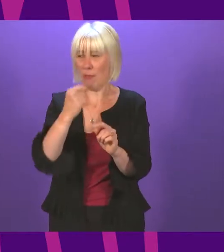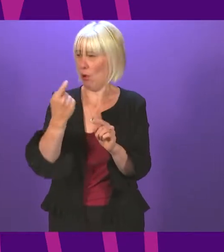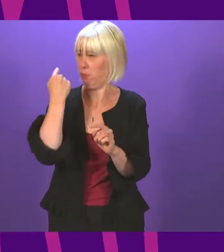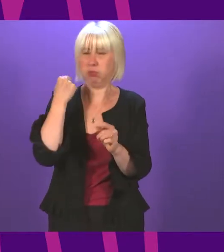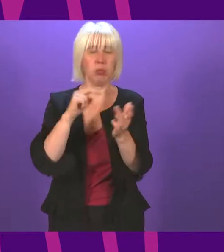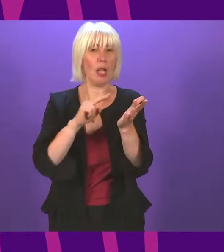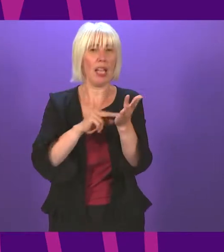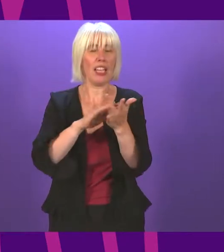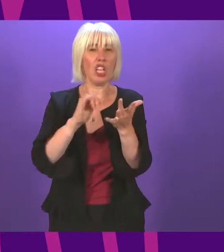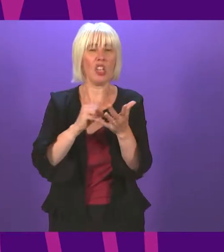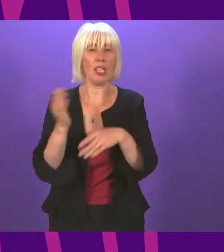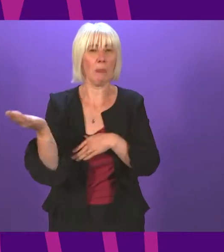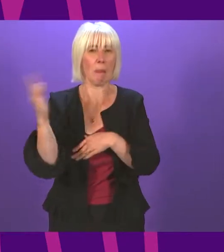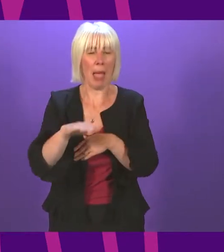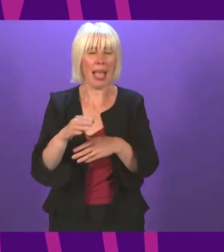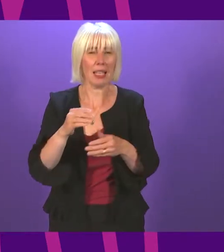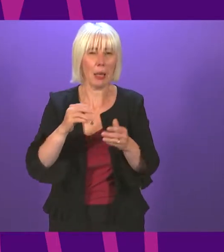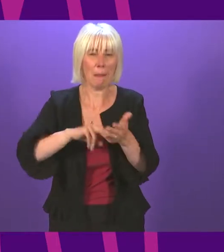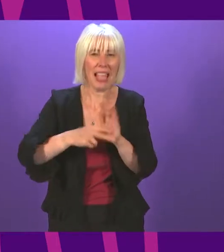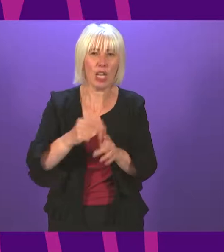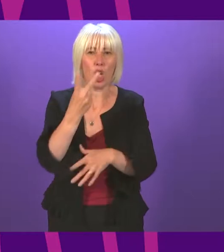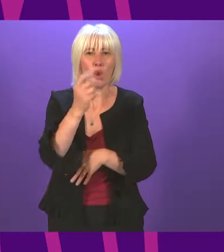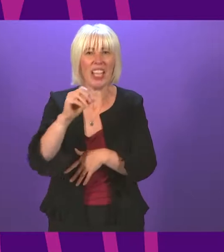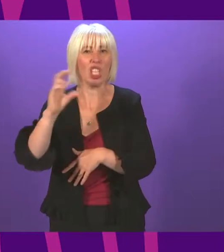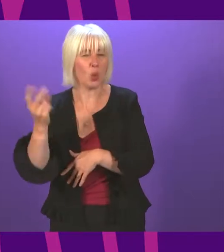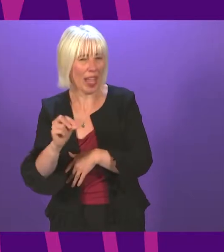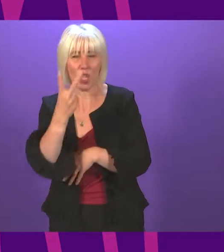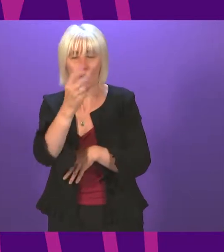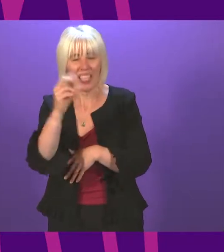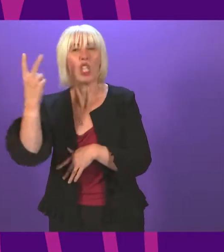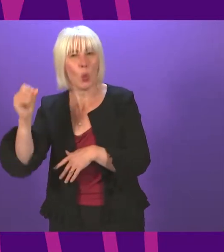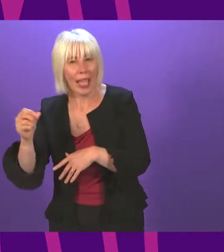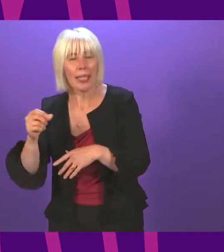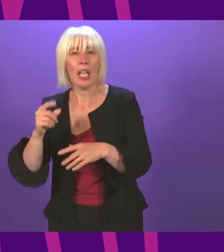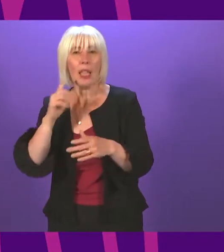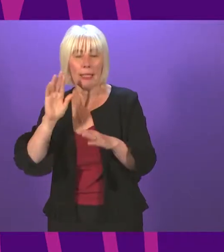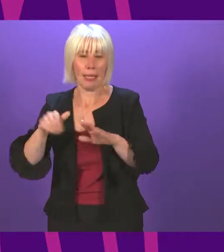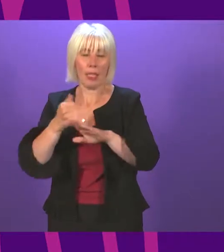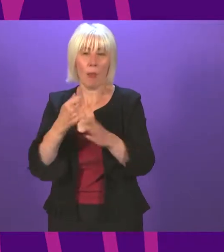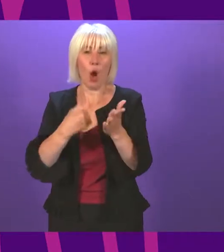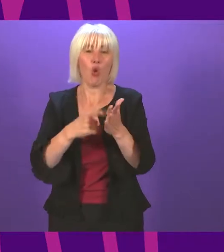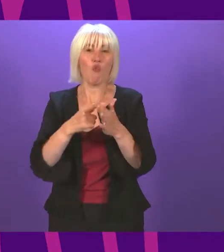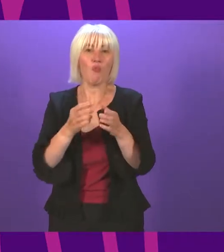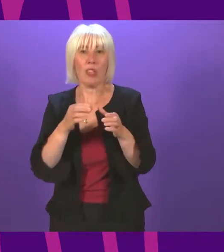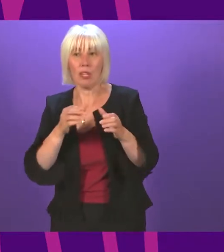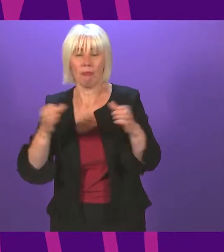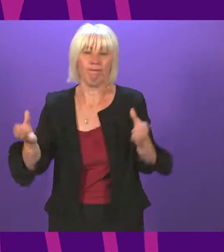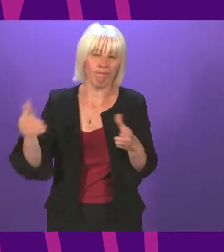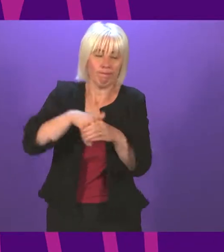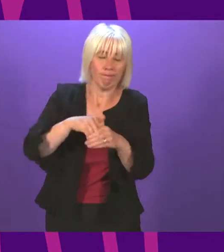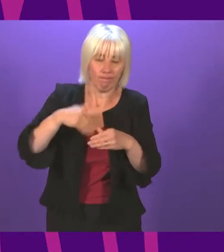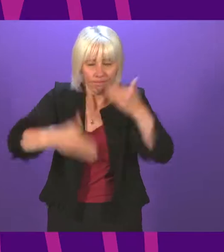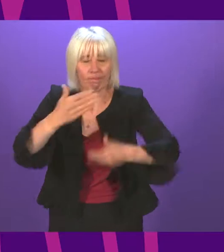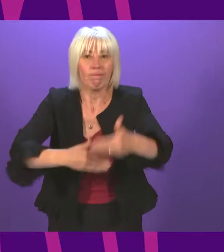NHS in December 2020. We welcomed it then. She set up a remobilisation working group to deliver on the actions